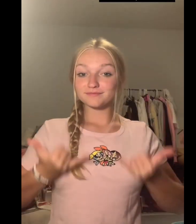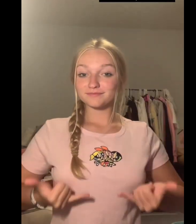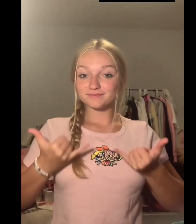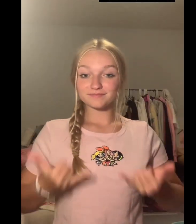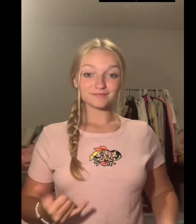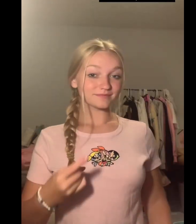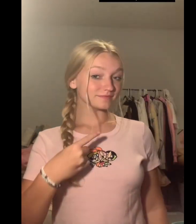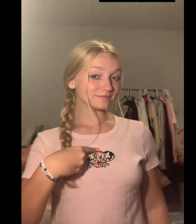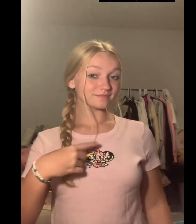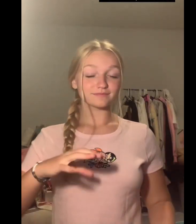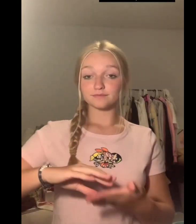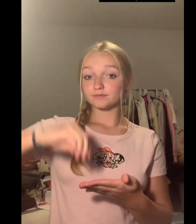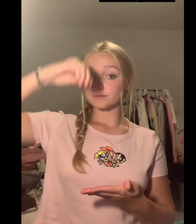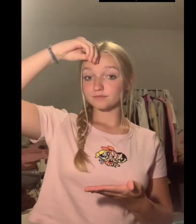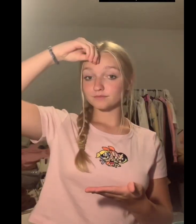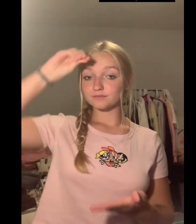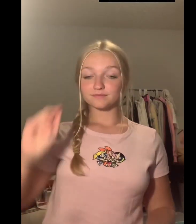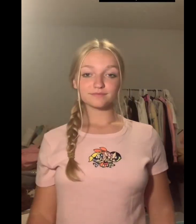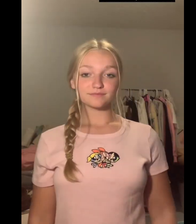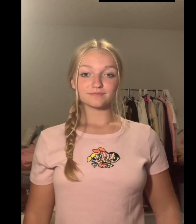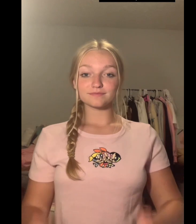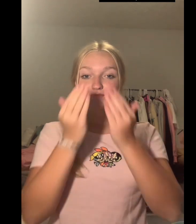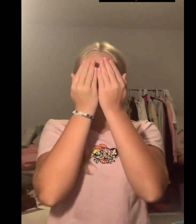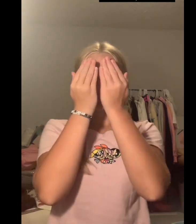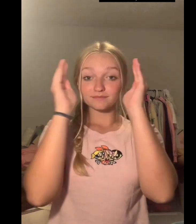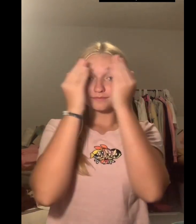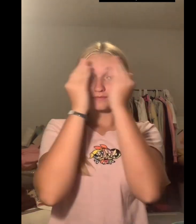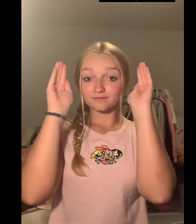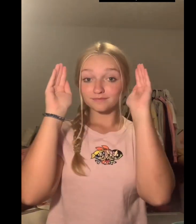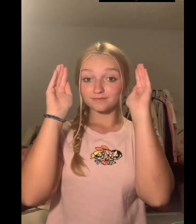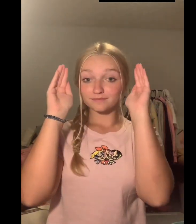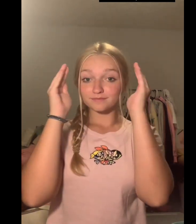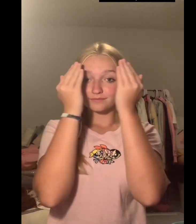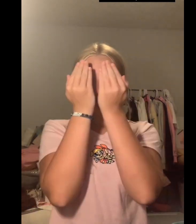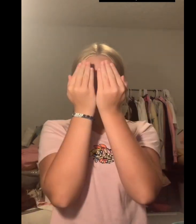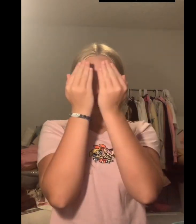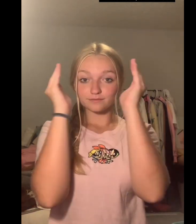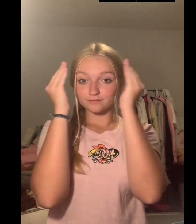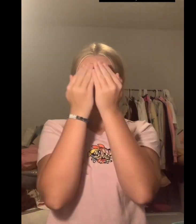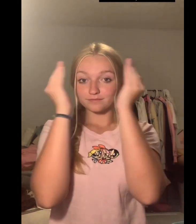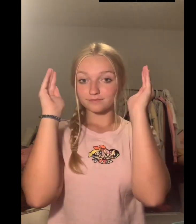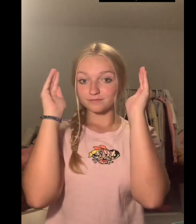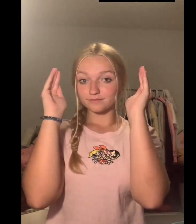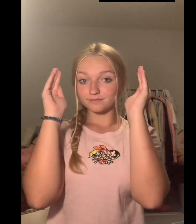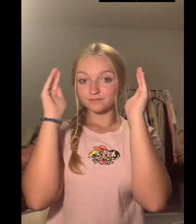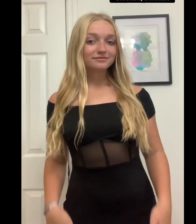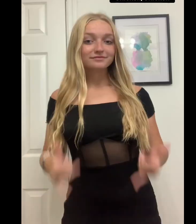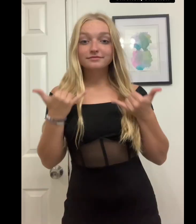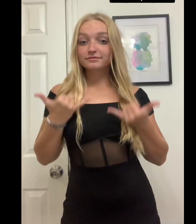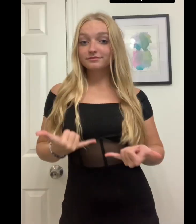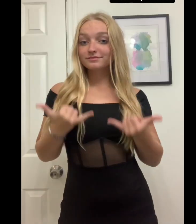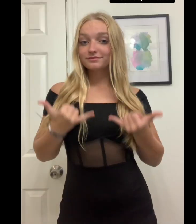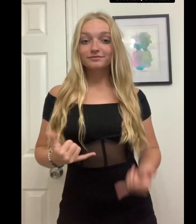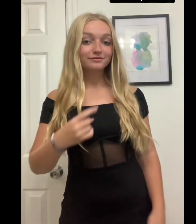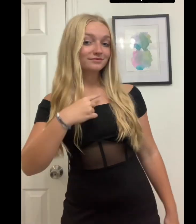I learned Halloween, Halloween. Today I